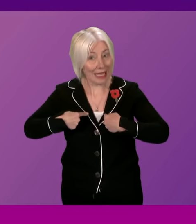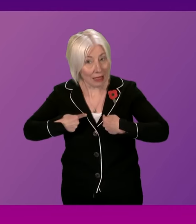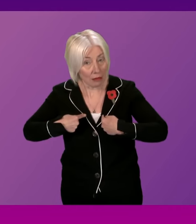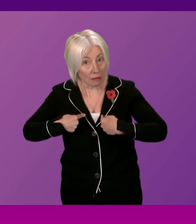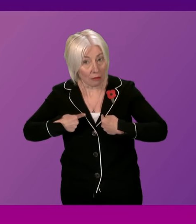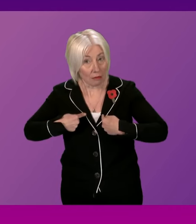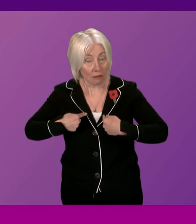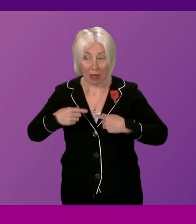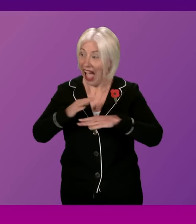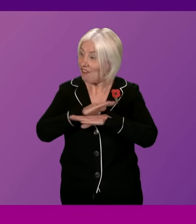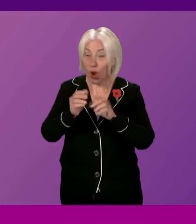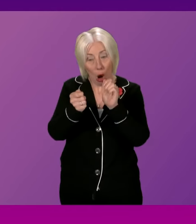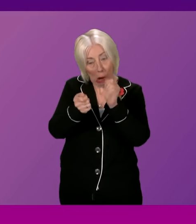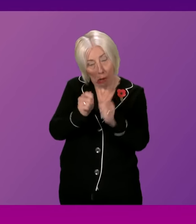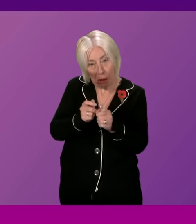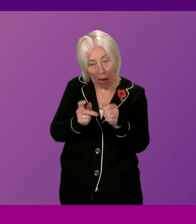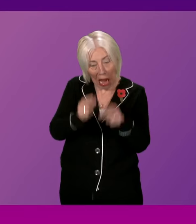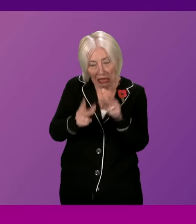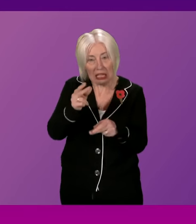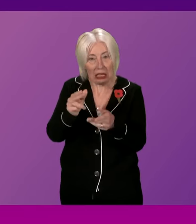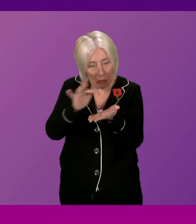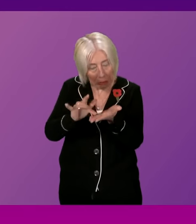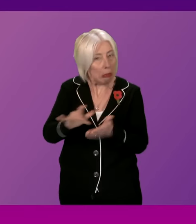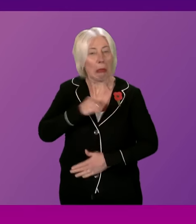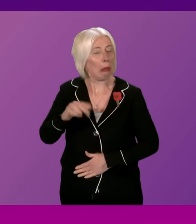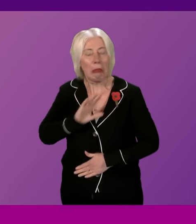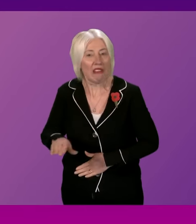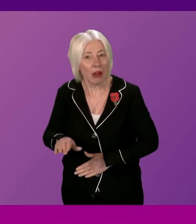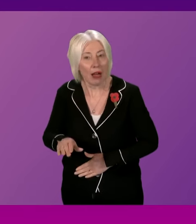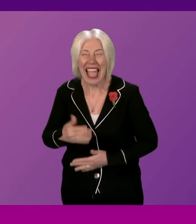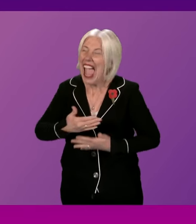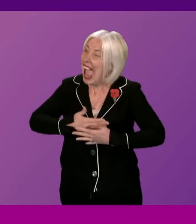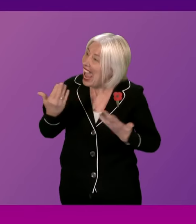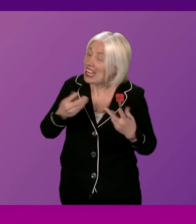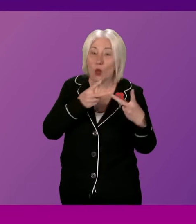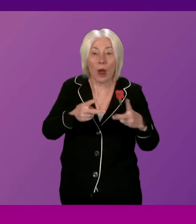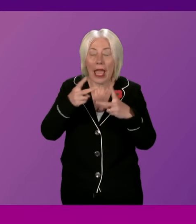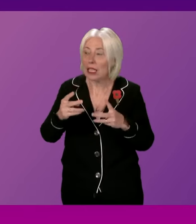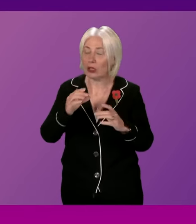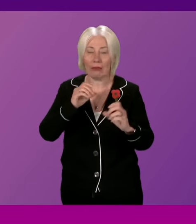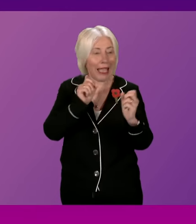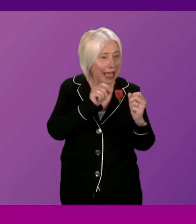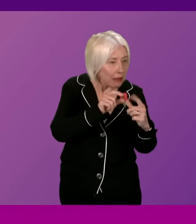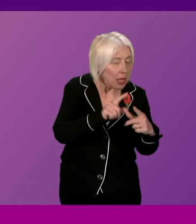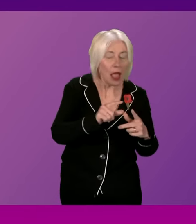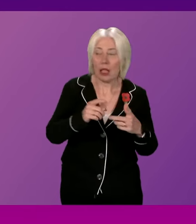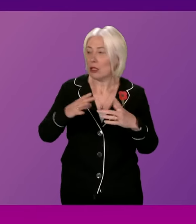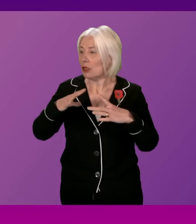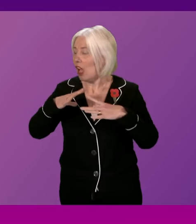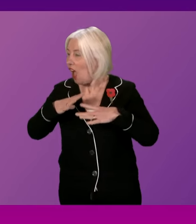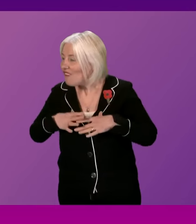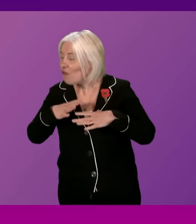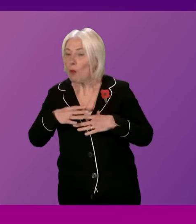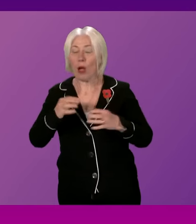unredacted form. As for any other form of communication, in any other email address or informal or